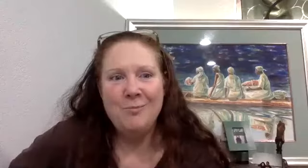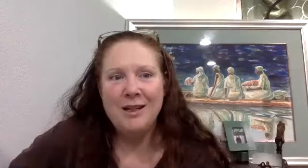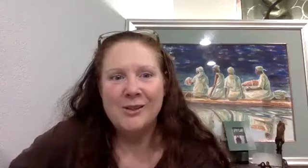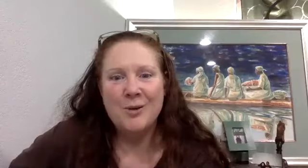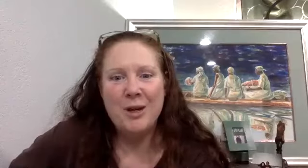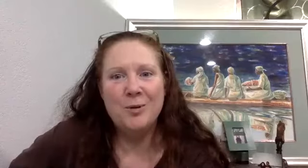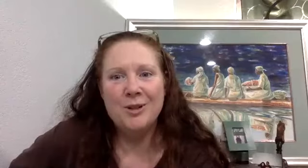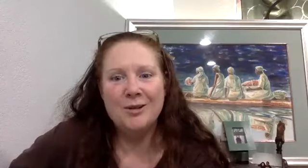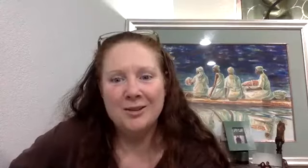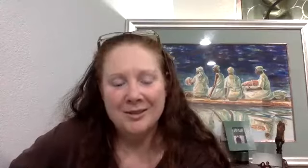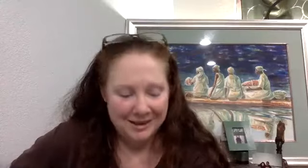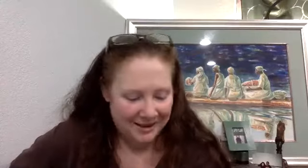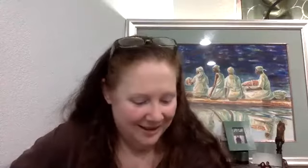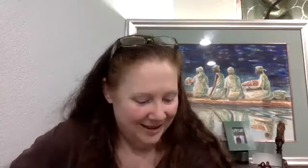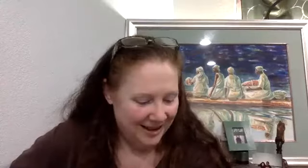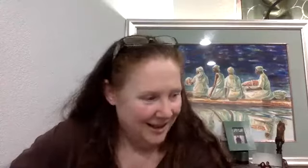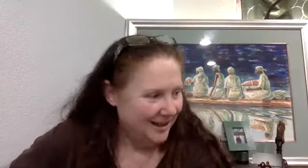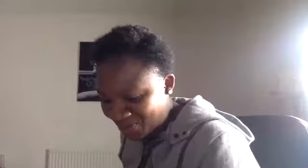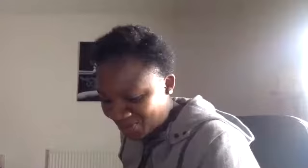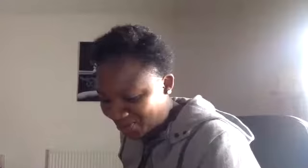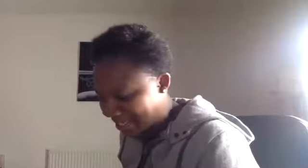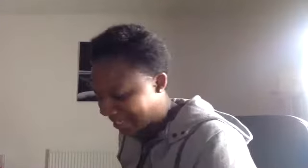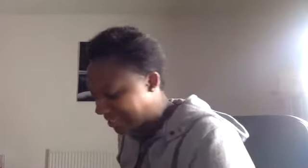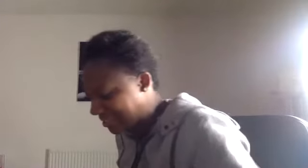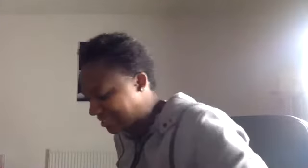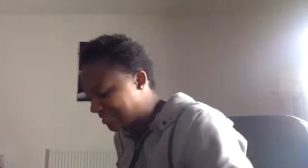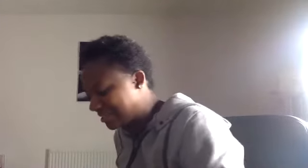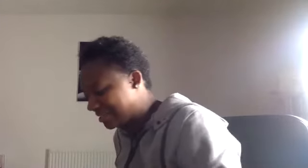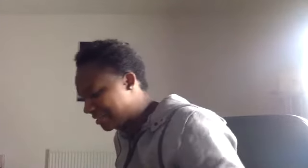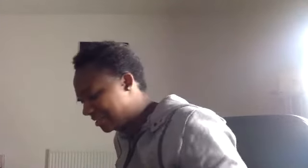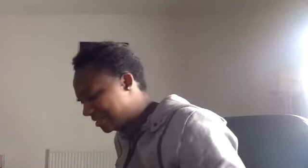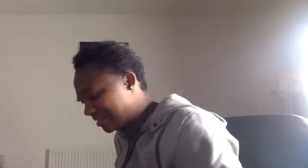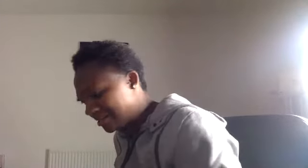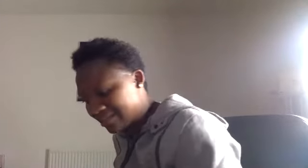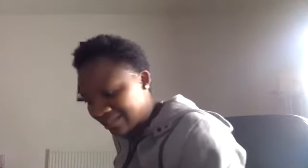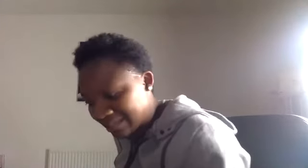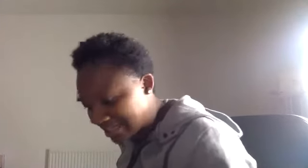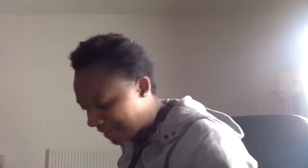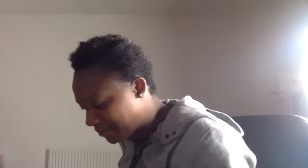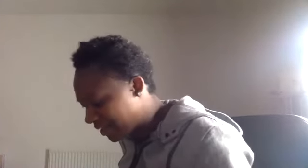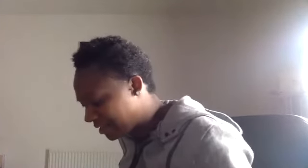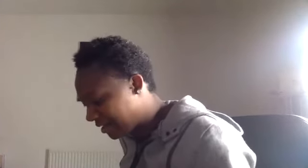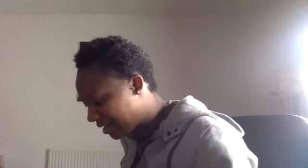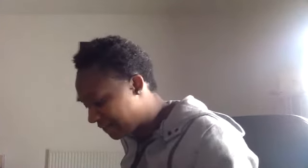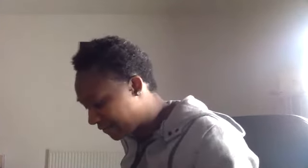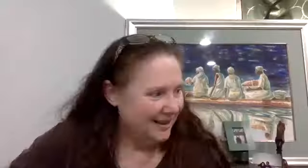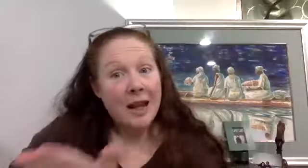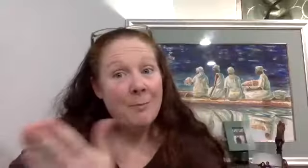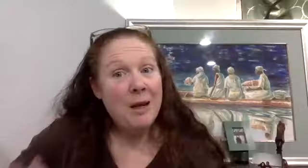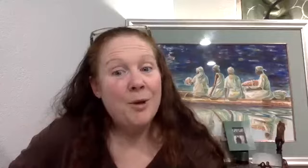minutes. I understand. Just give me two seconds. Yeah. In her life. again, people,